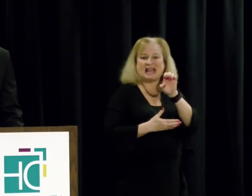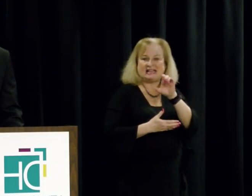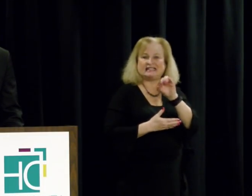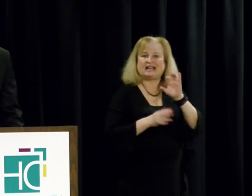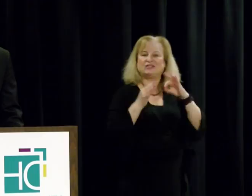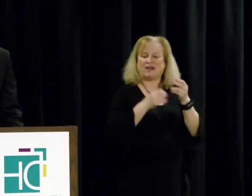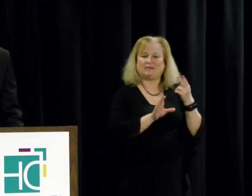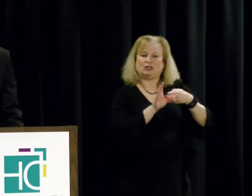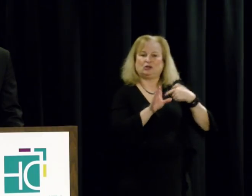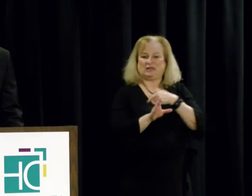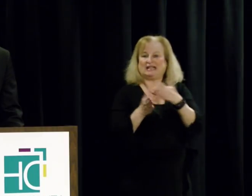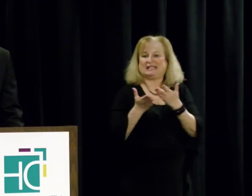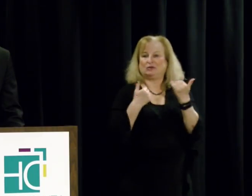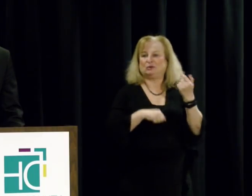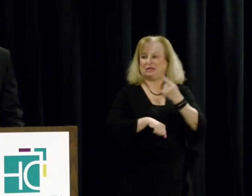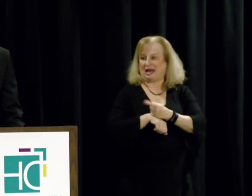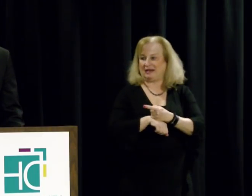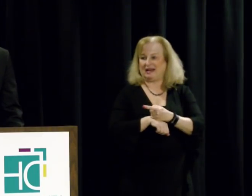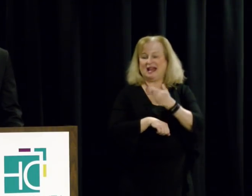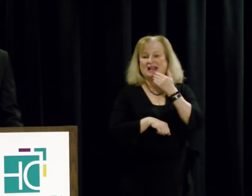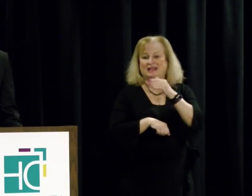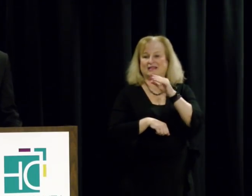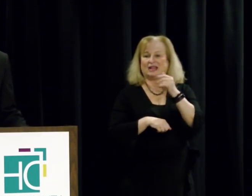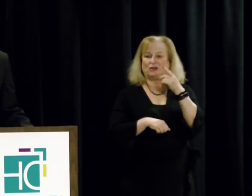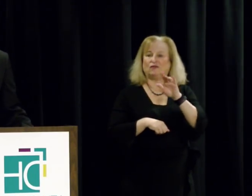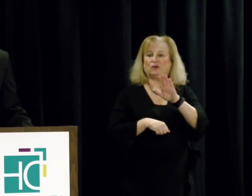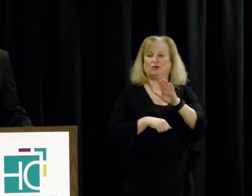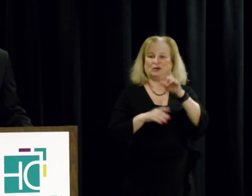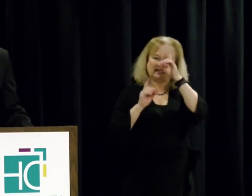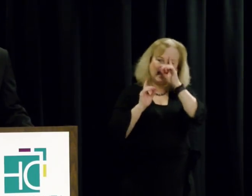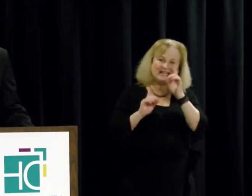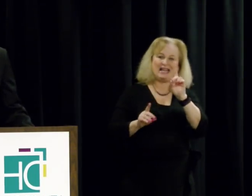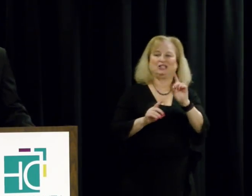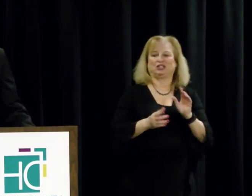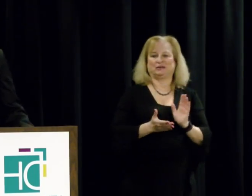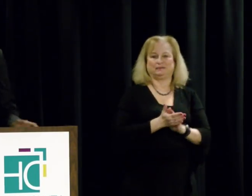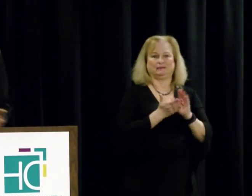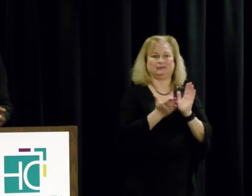family joining us here today. Thank you for your dedication.